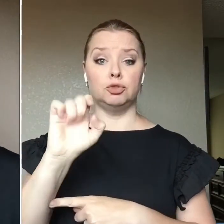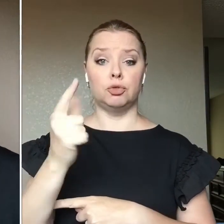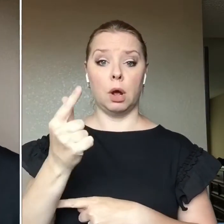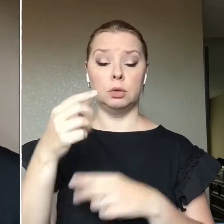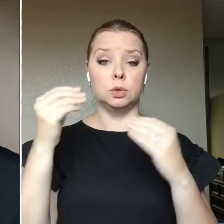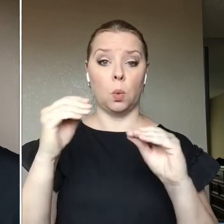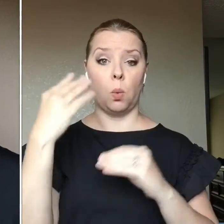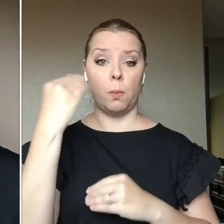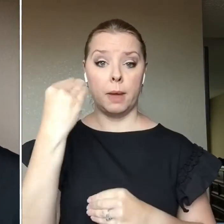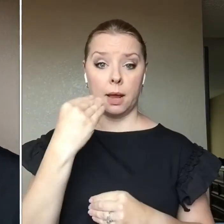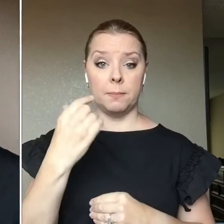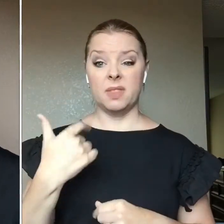I do it when I'm in a pinch